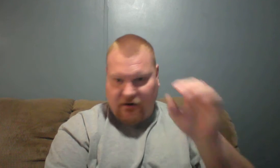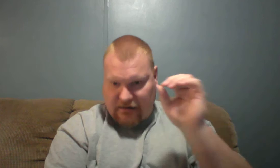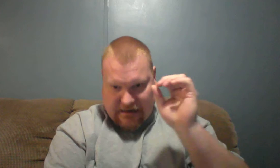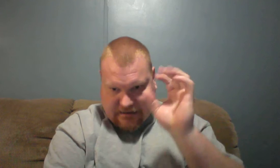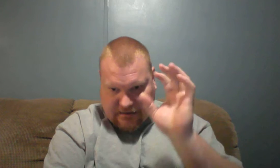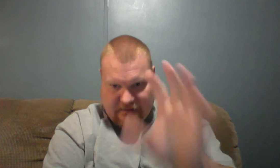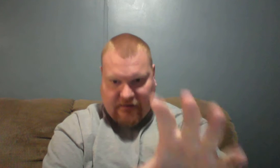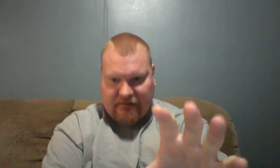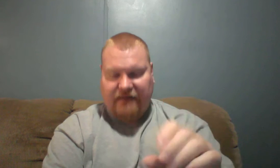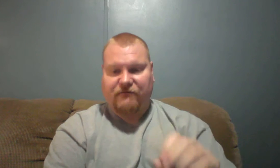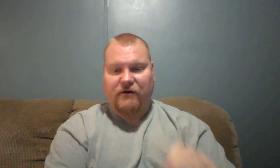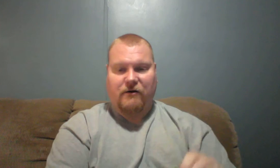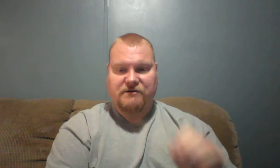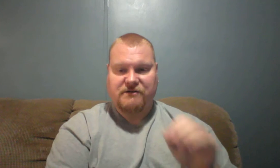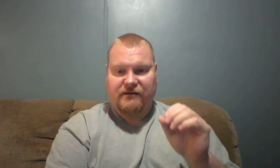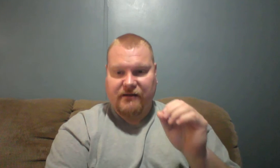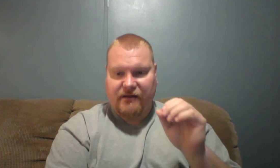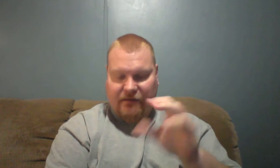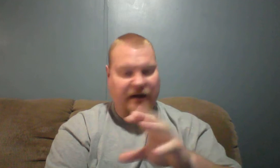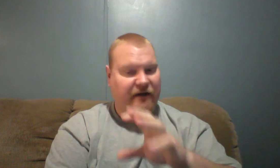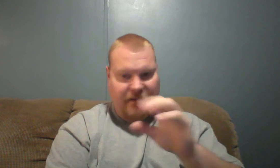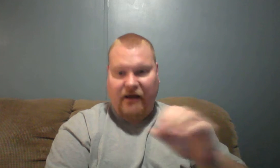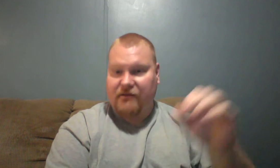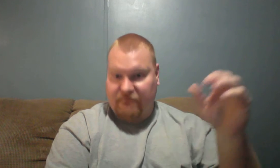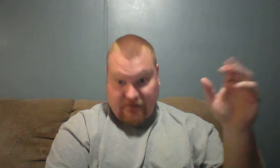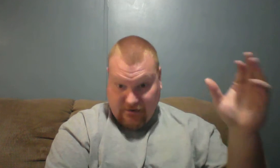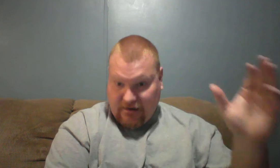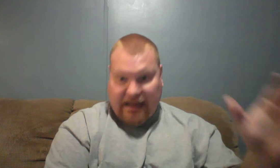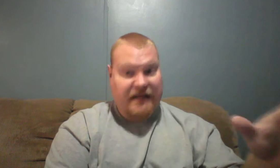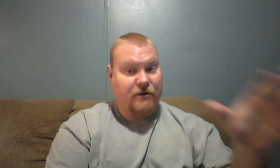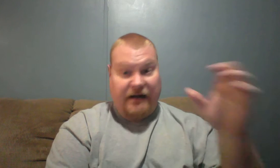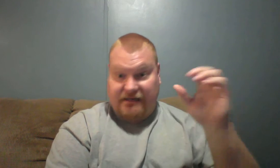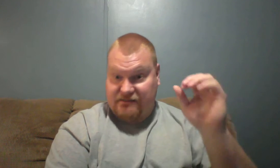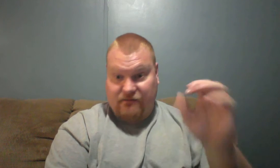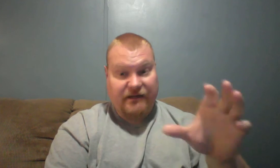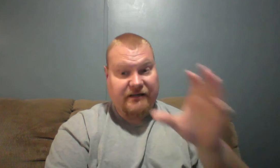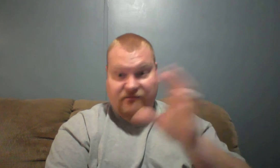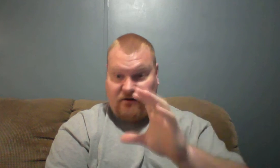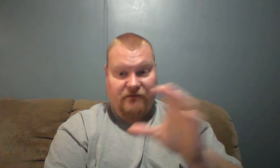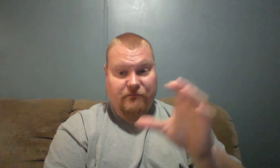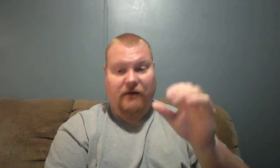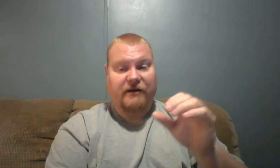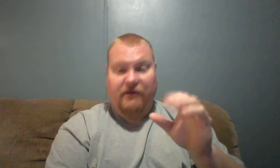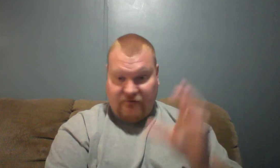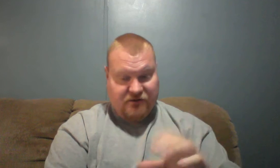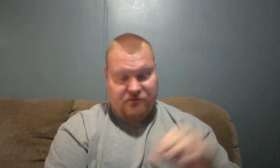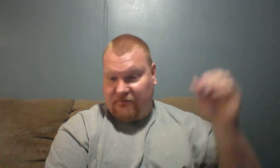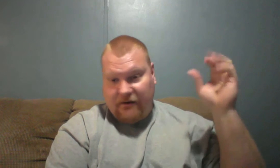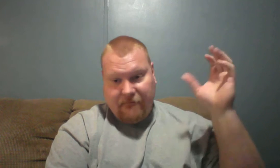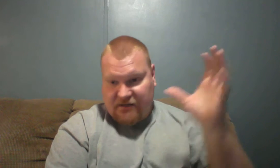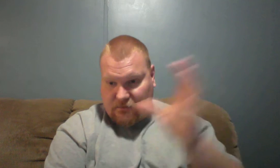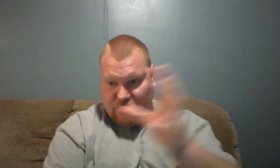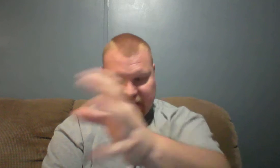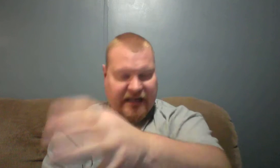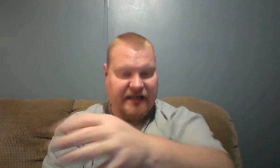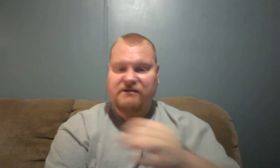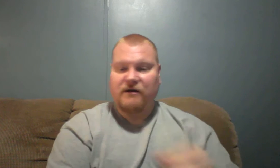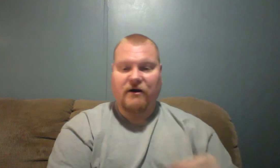like frogs that come out of the mouth of the Antichrist, the beast, the false prophet to bring the kings of the earth